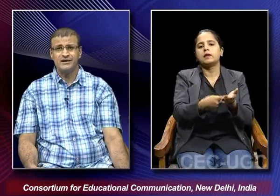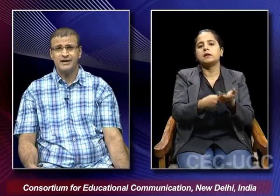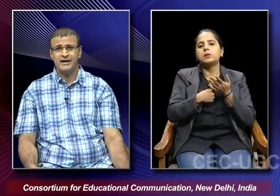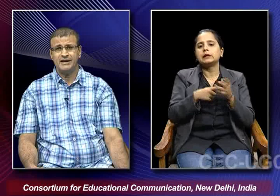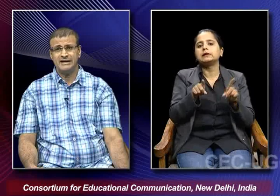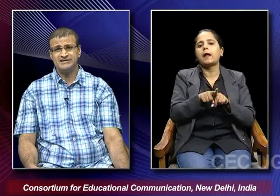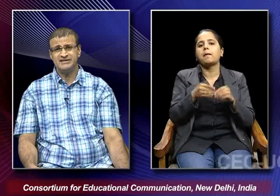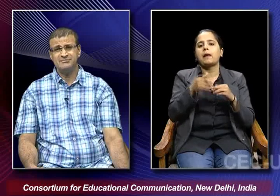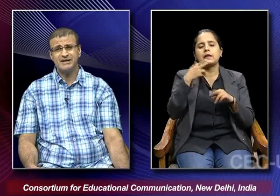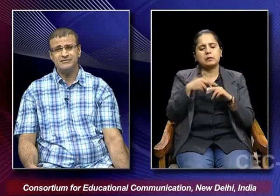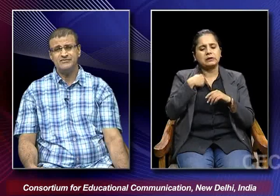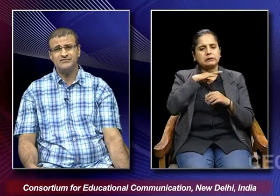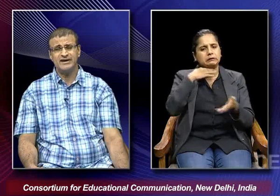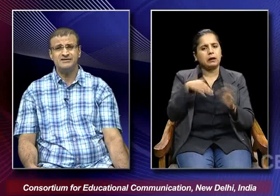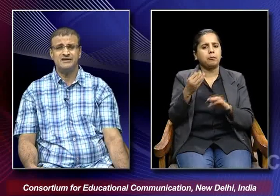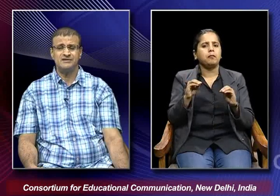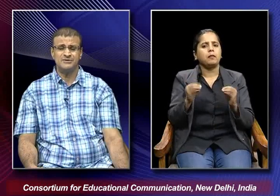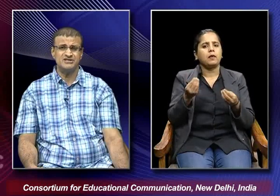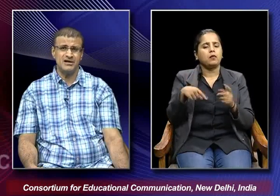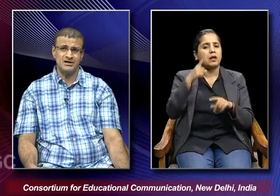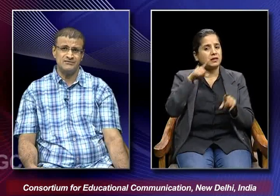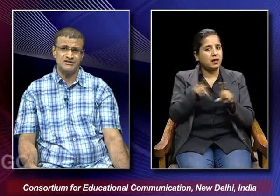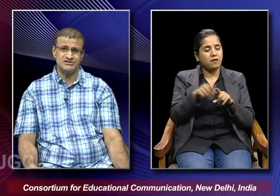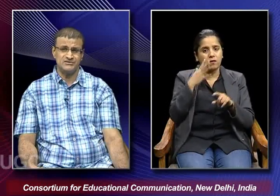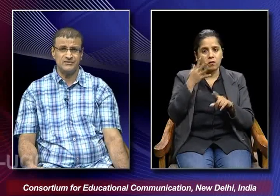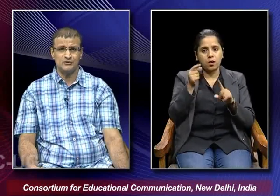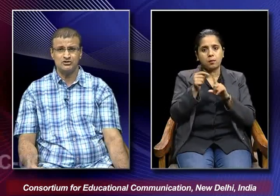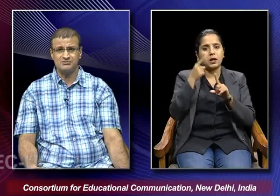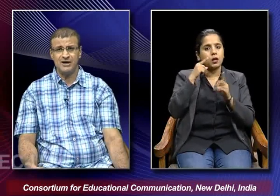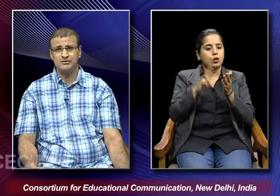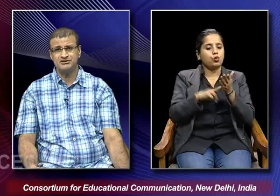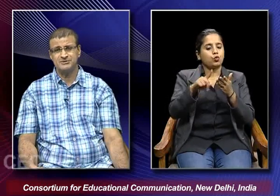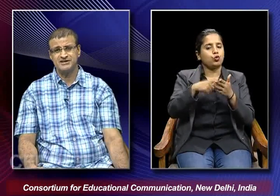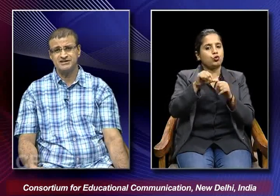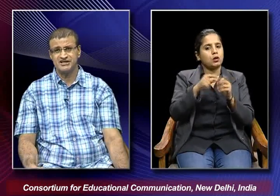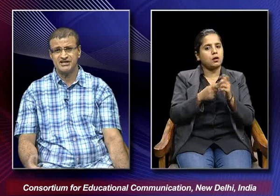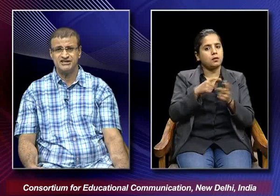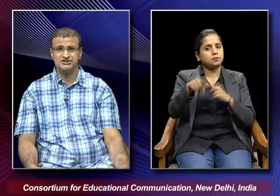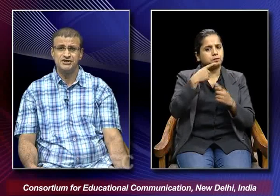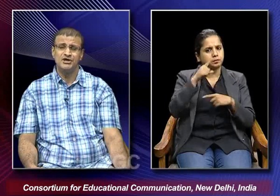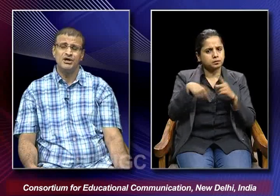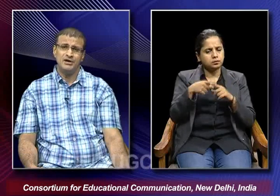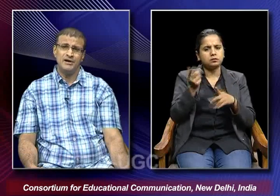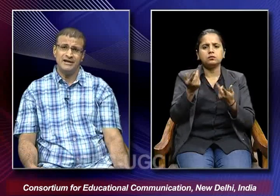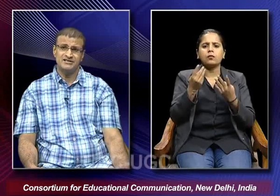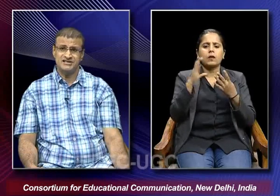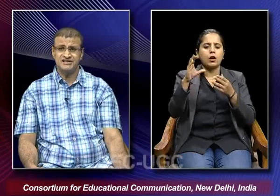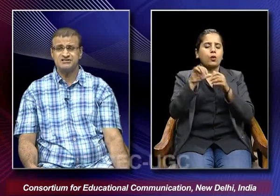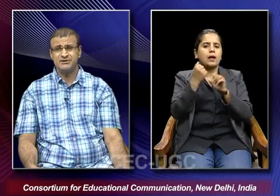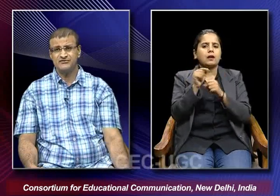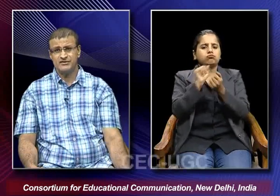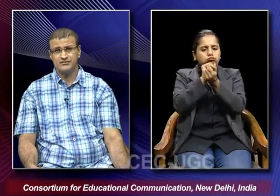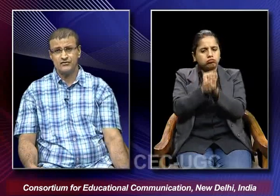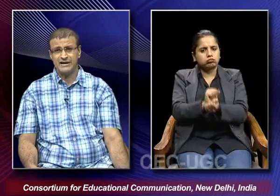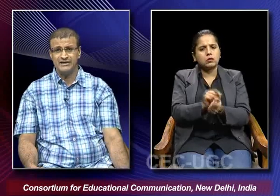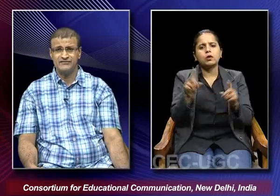and at the same time we find that the pinjara which the film talks about is basically is a cage and this cage is